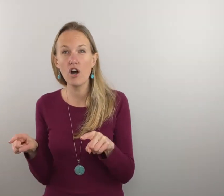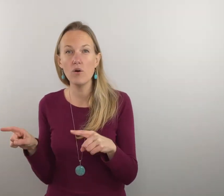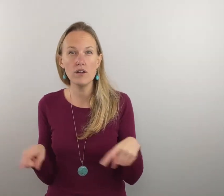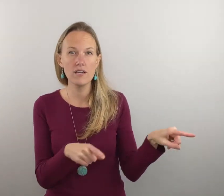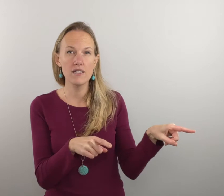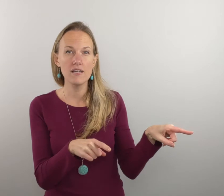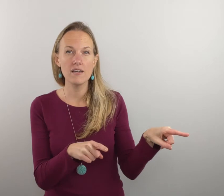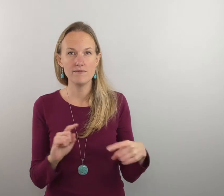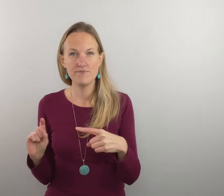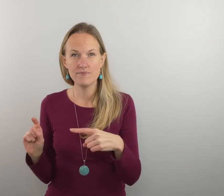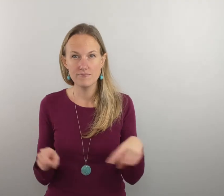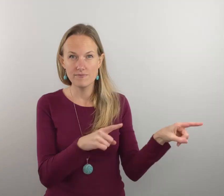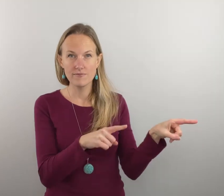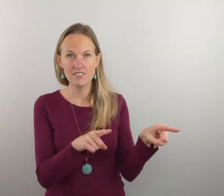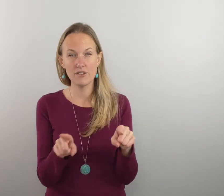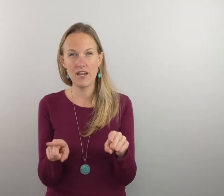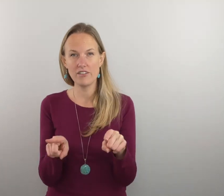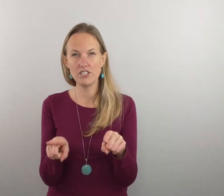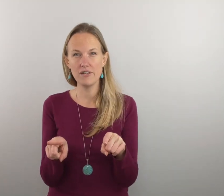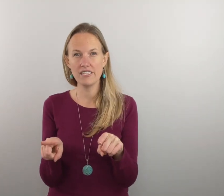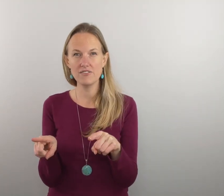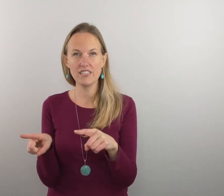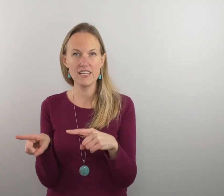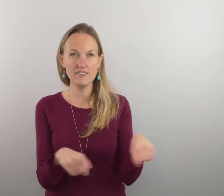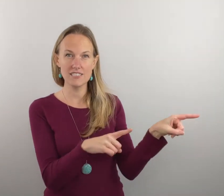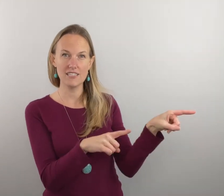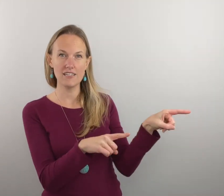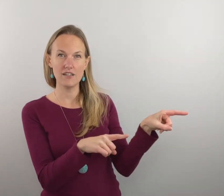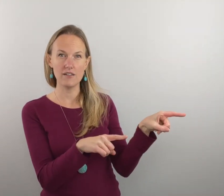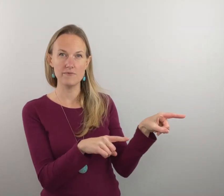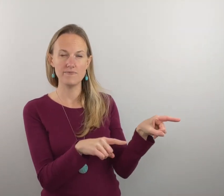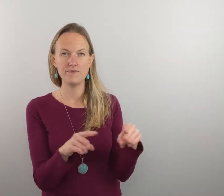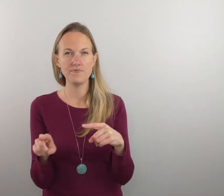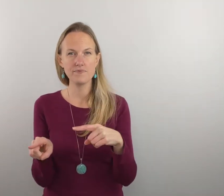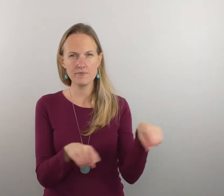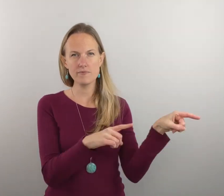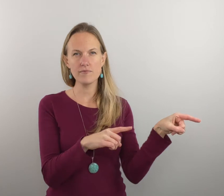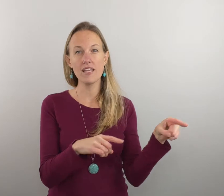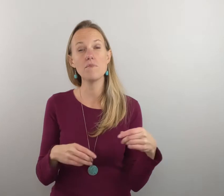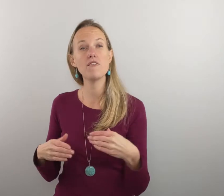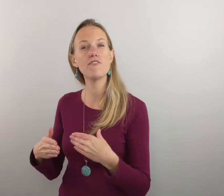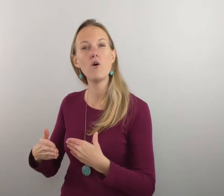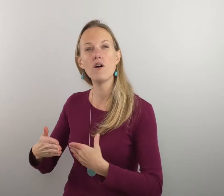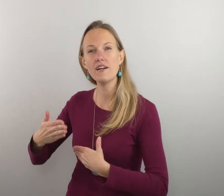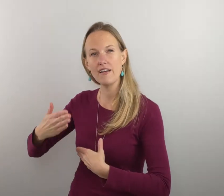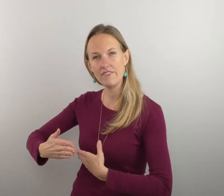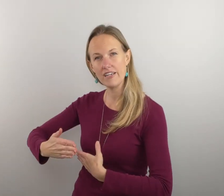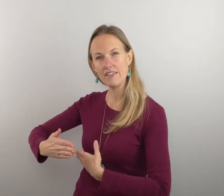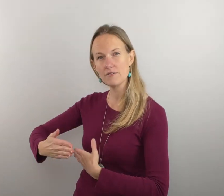so you have your two index fingers out and then go and then before you have here's a